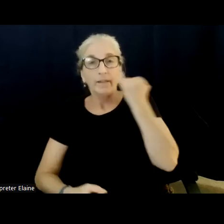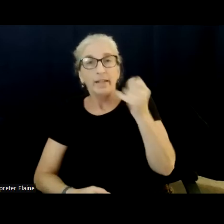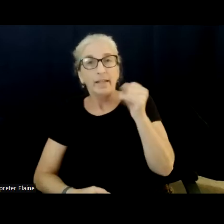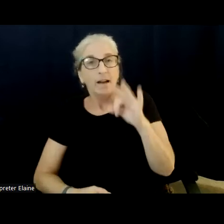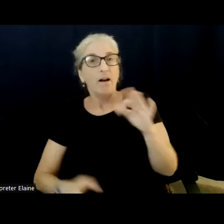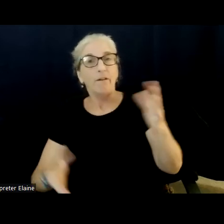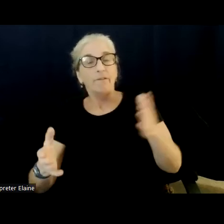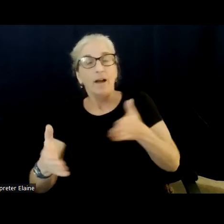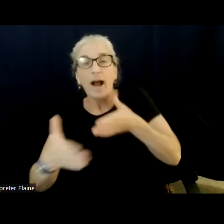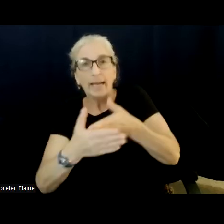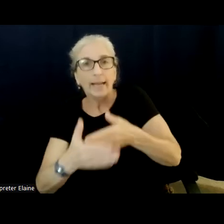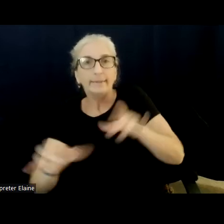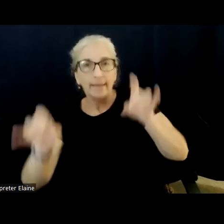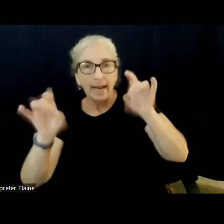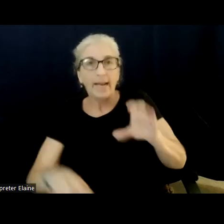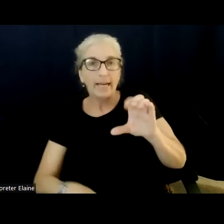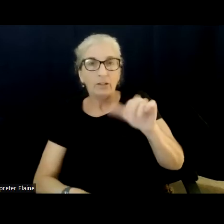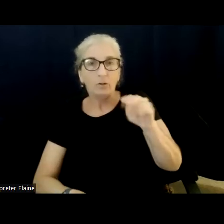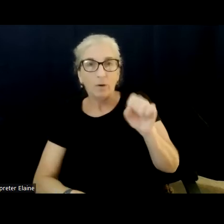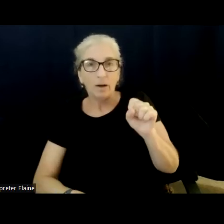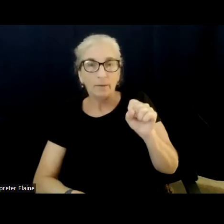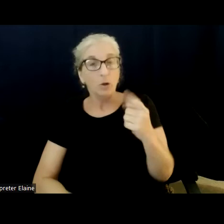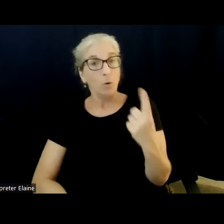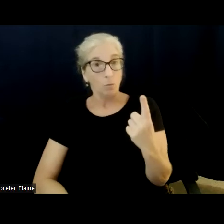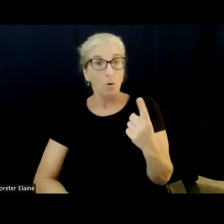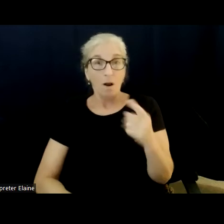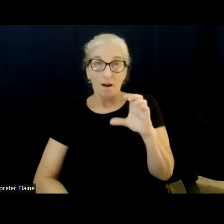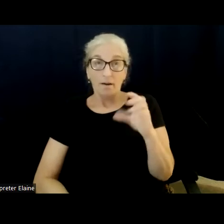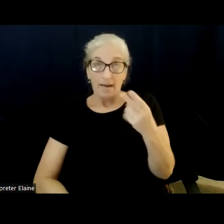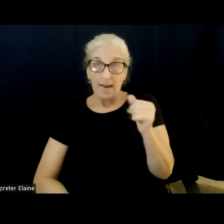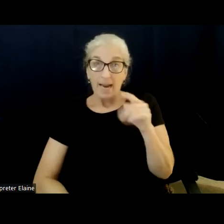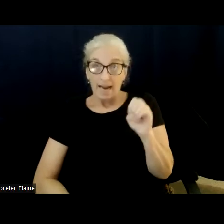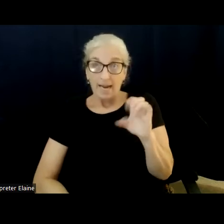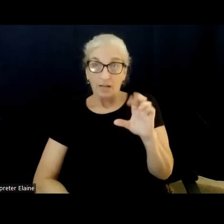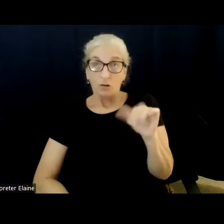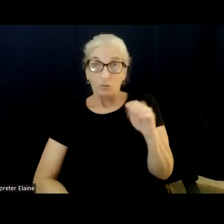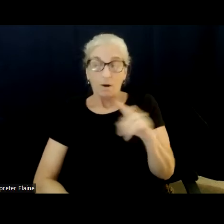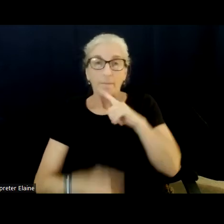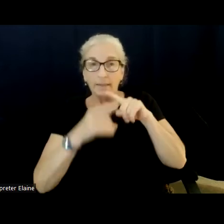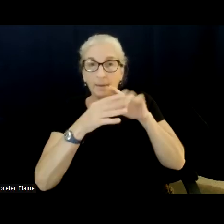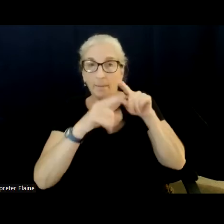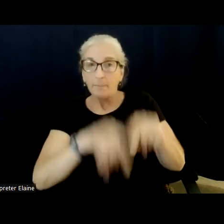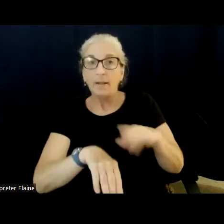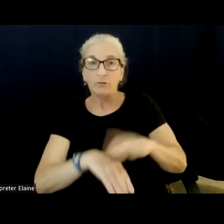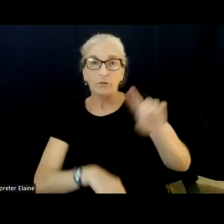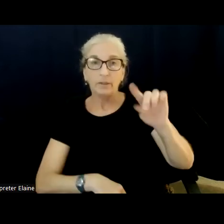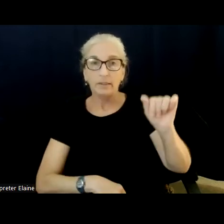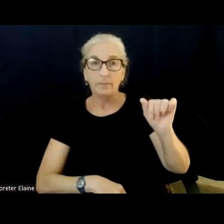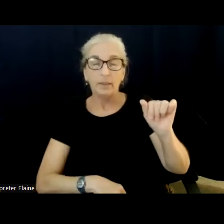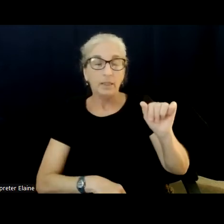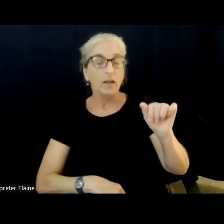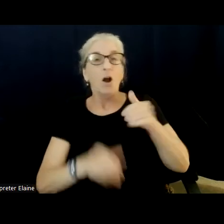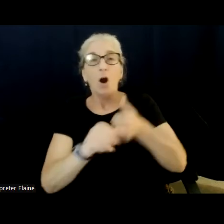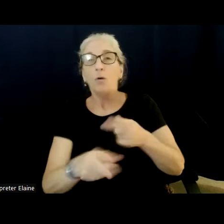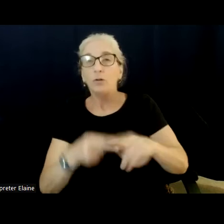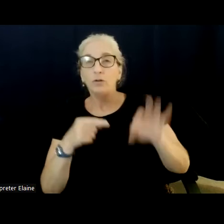year. And one of the categories of hate crimes is based on disability. According to the FBI, 130 hate crime incidents based on disability